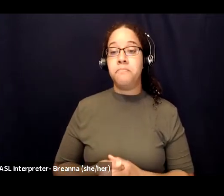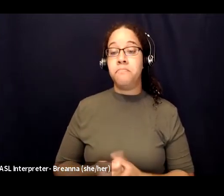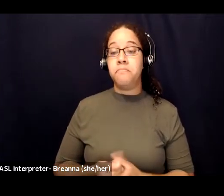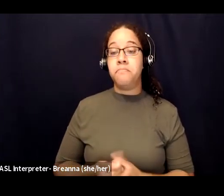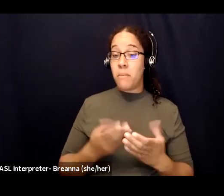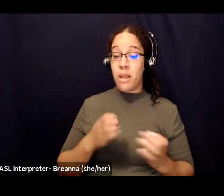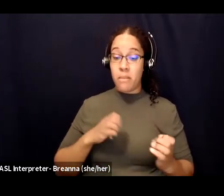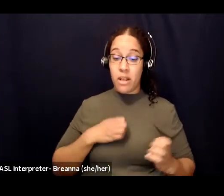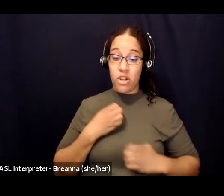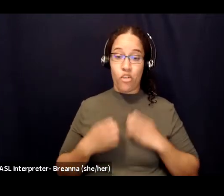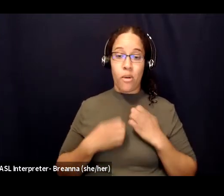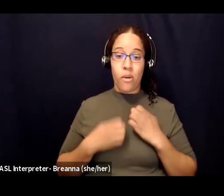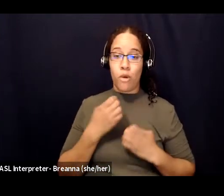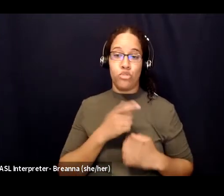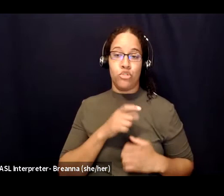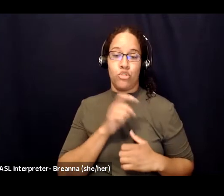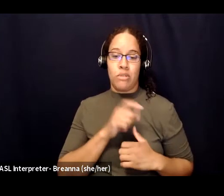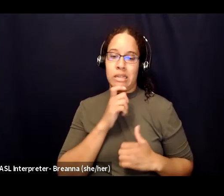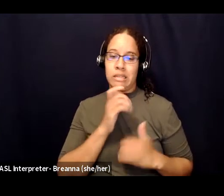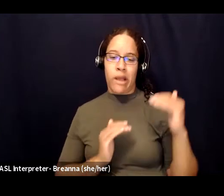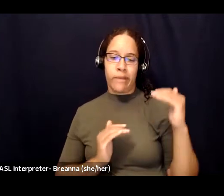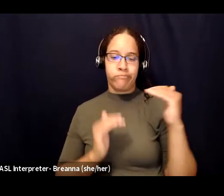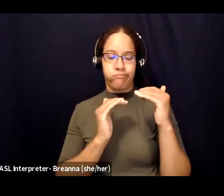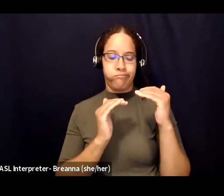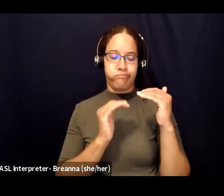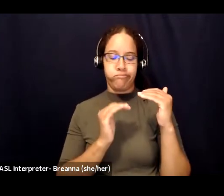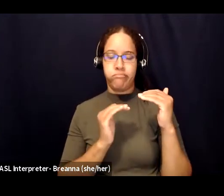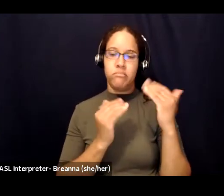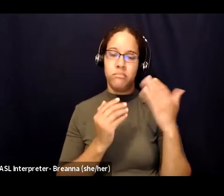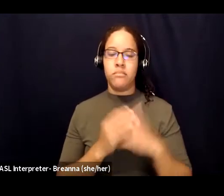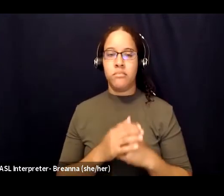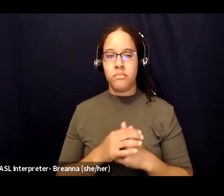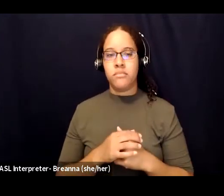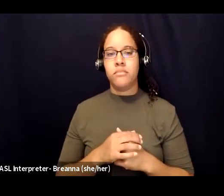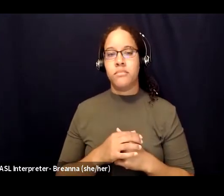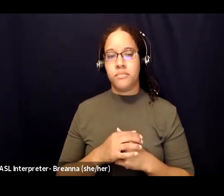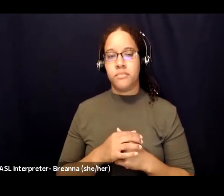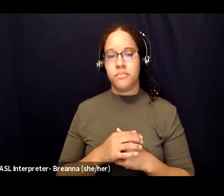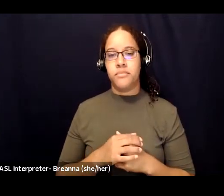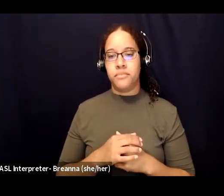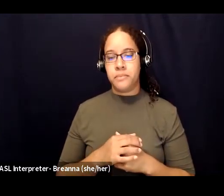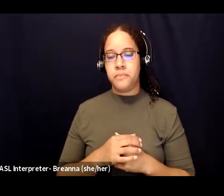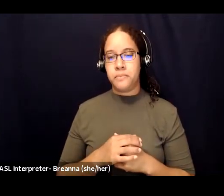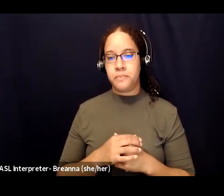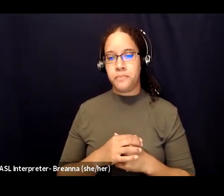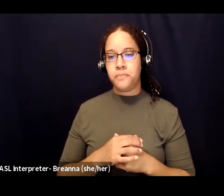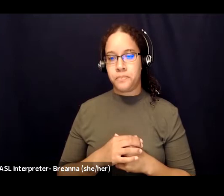maybe there's different feelings that you're experiencing as a result of those unmet needs so these are just some things